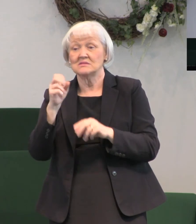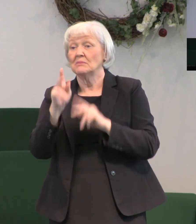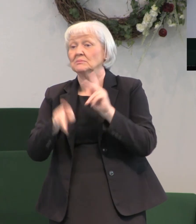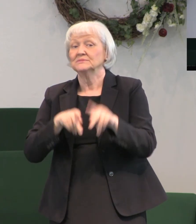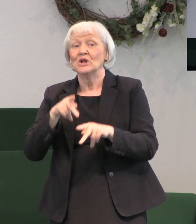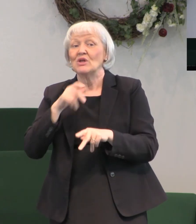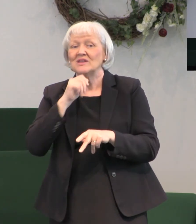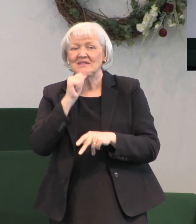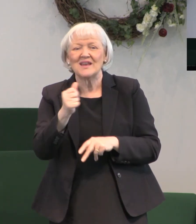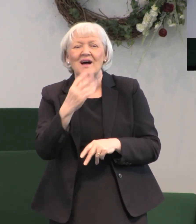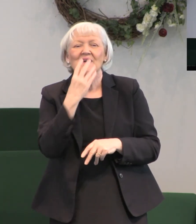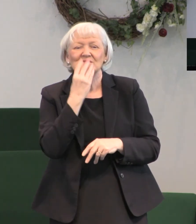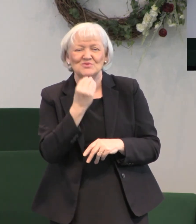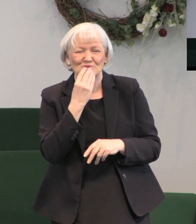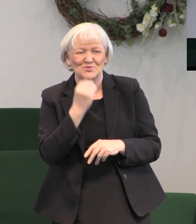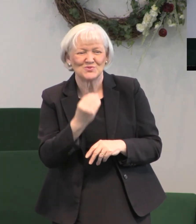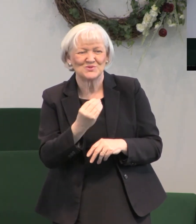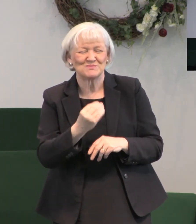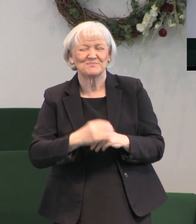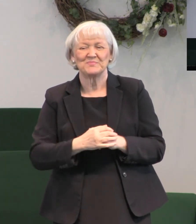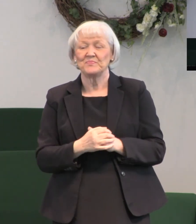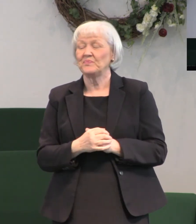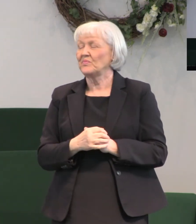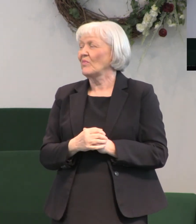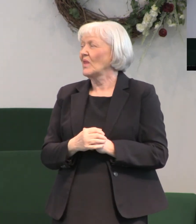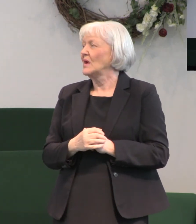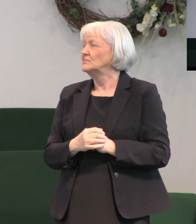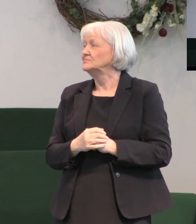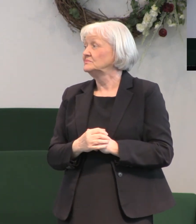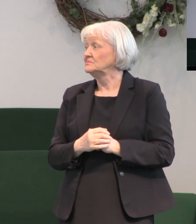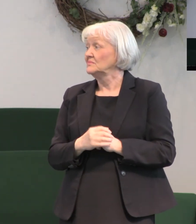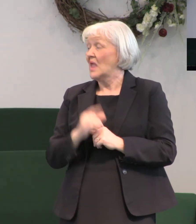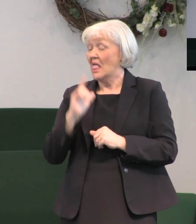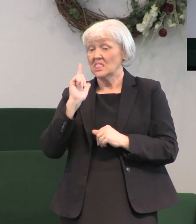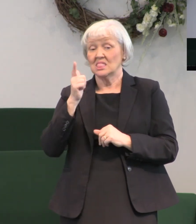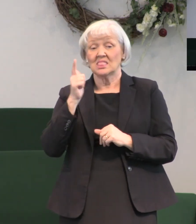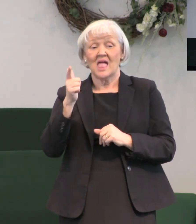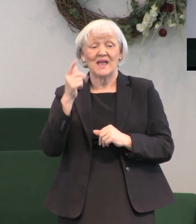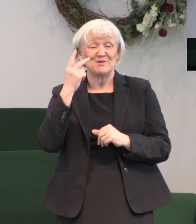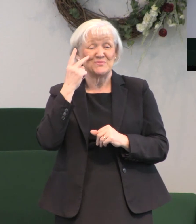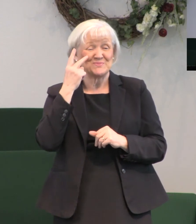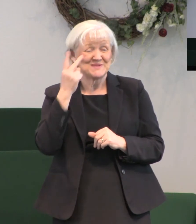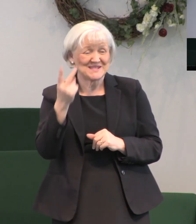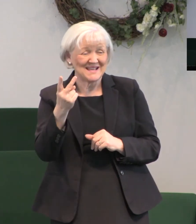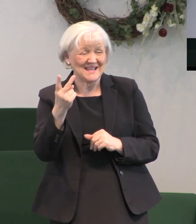people when later on we see that when